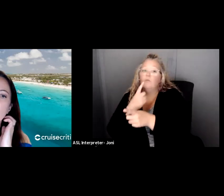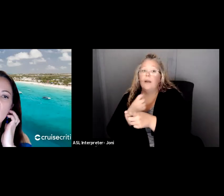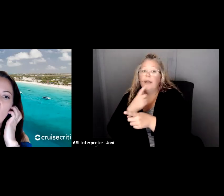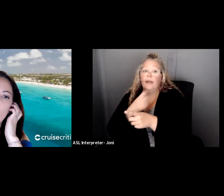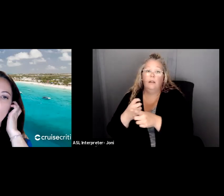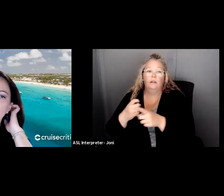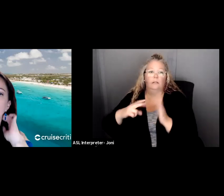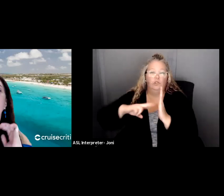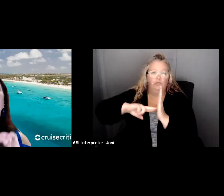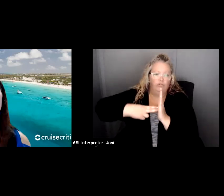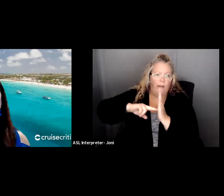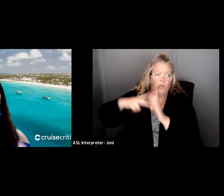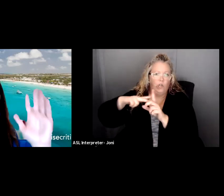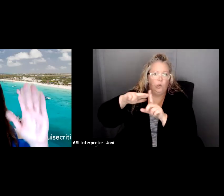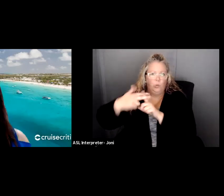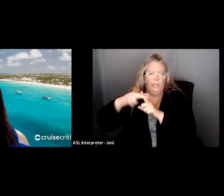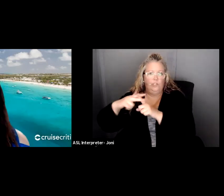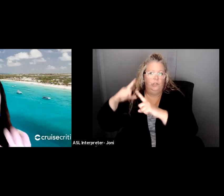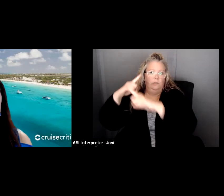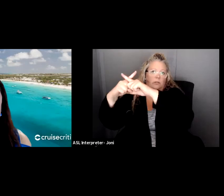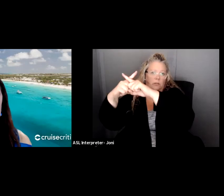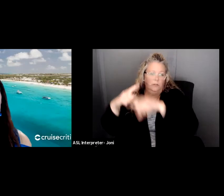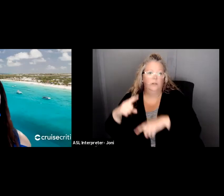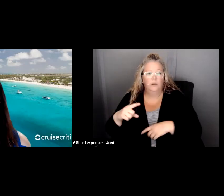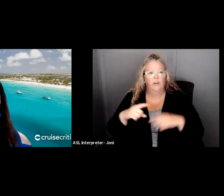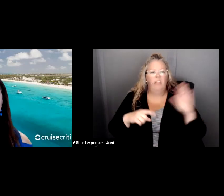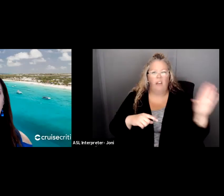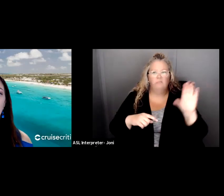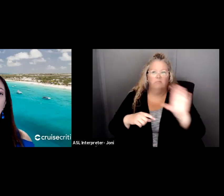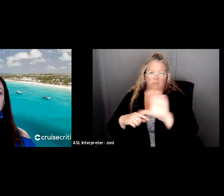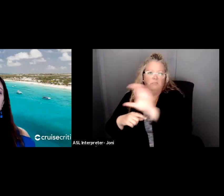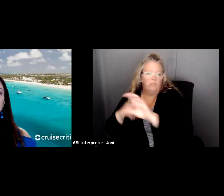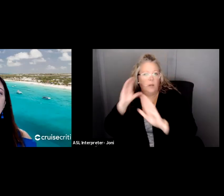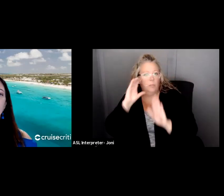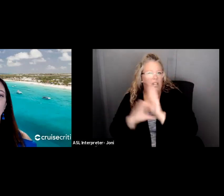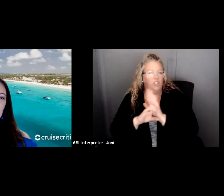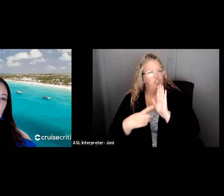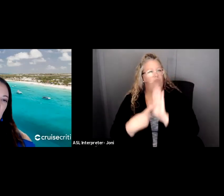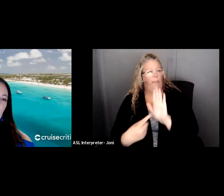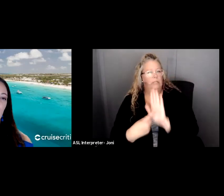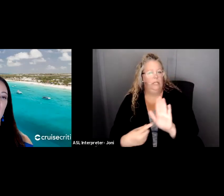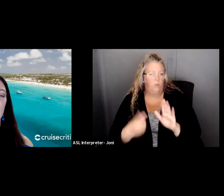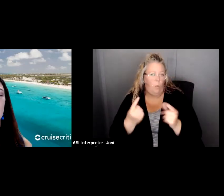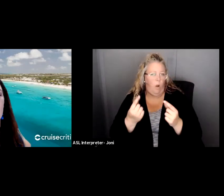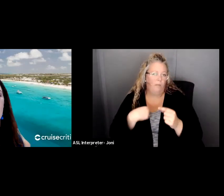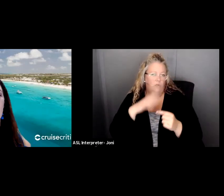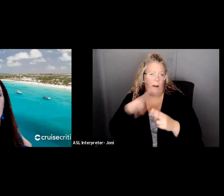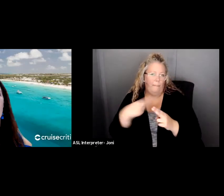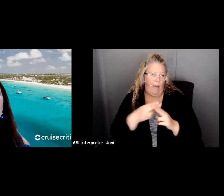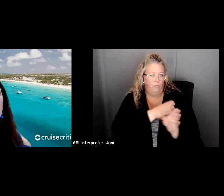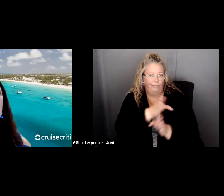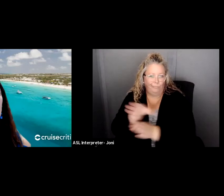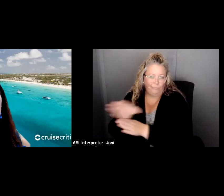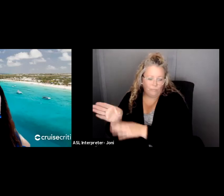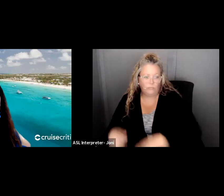And so those are just icons to represent each area that we'll be talking about with money. You're going to be thinking,